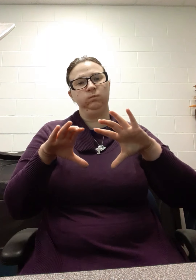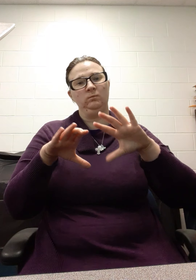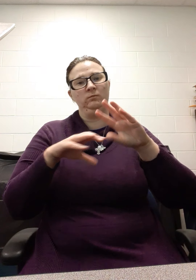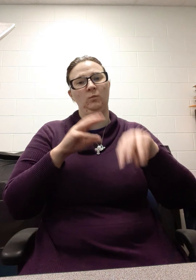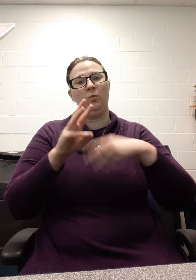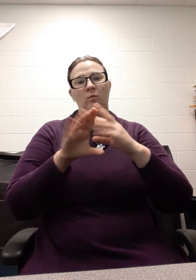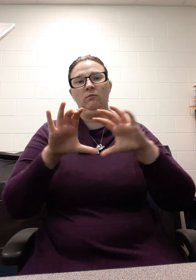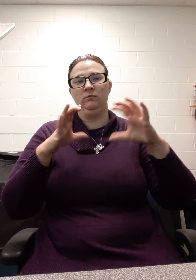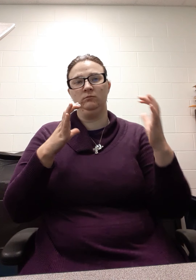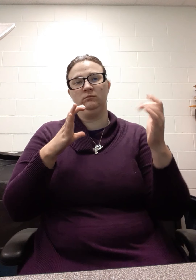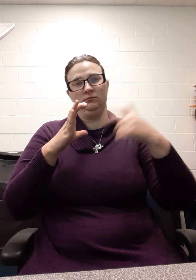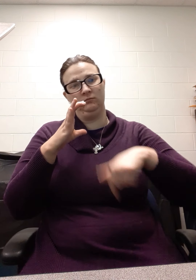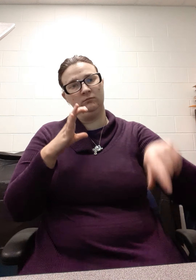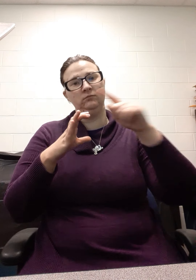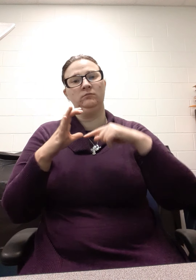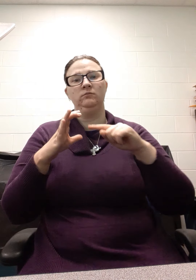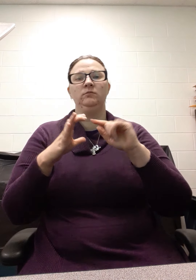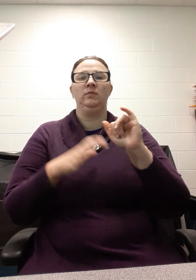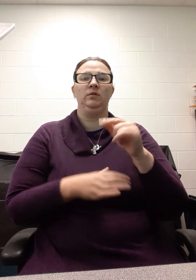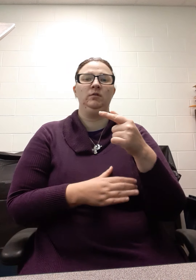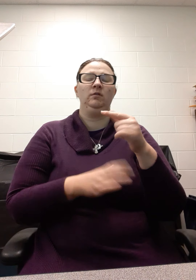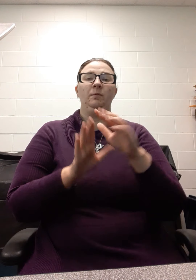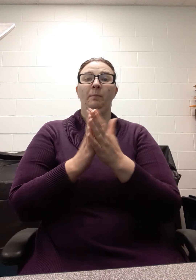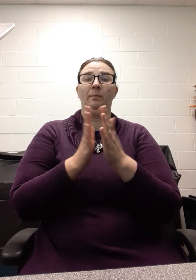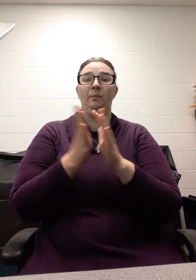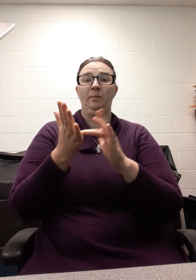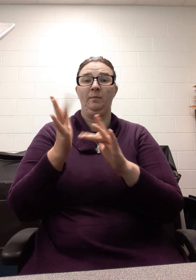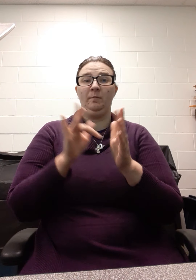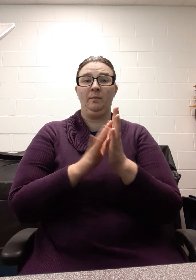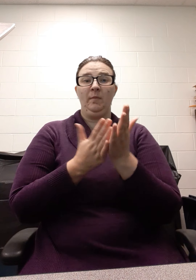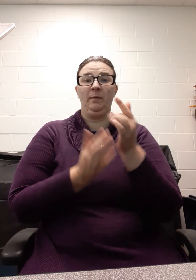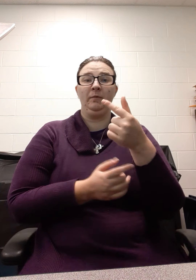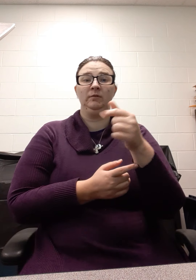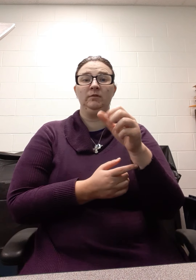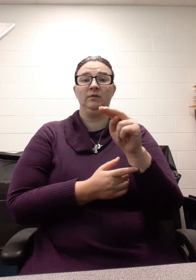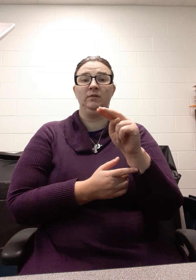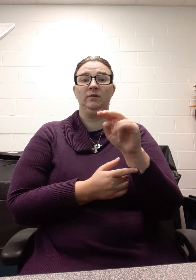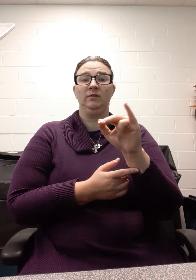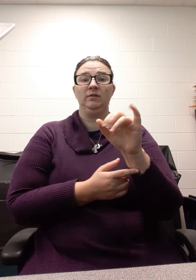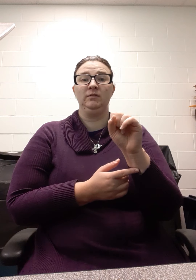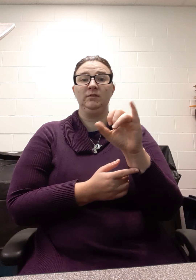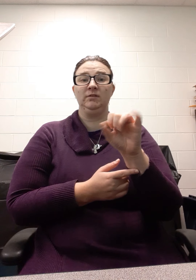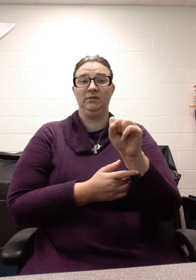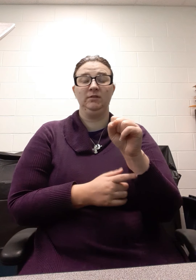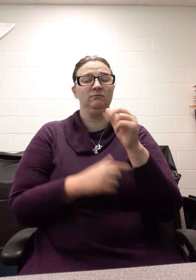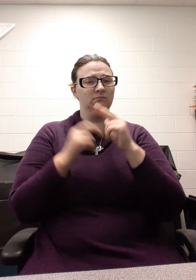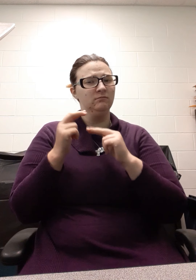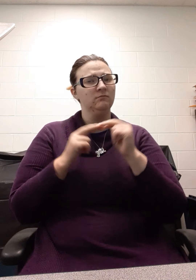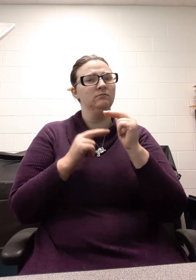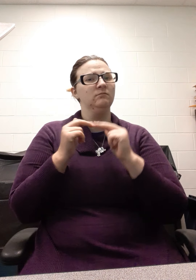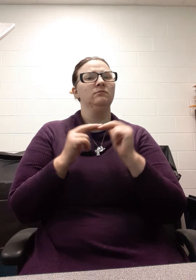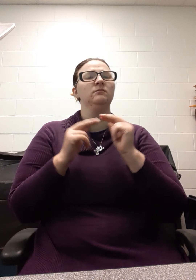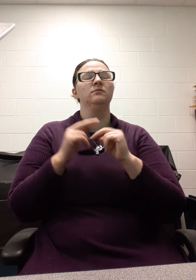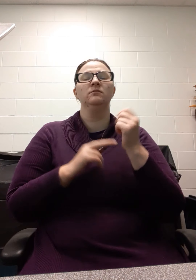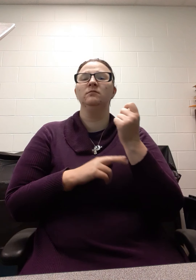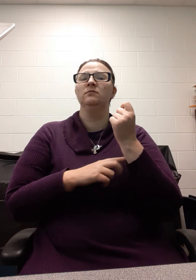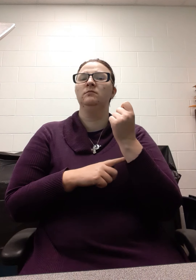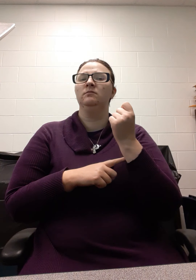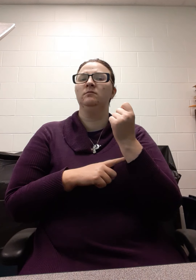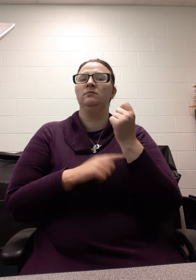the Bible in Genesis, and we've replicated a full-size Ark. But in 2004, even, the first thoughts about doing an